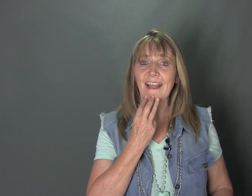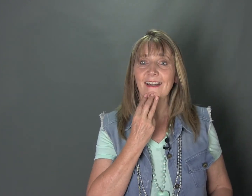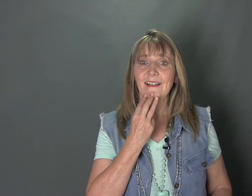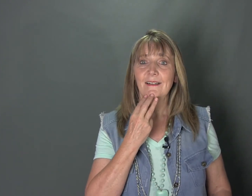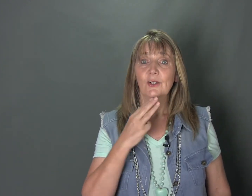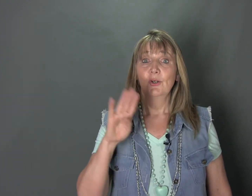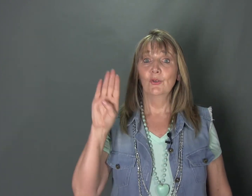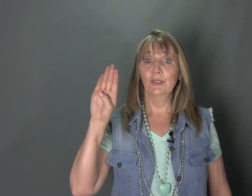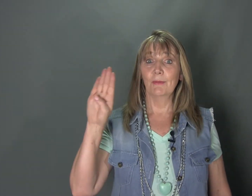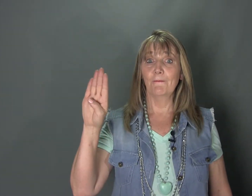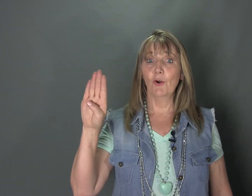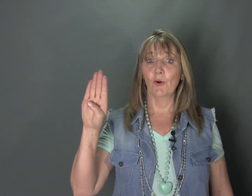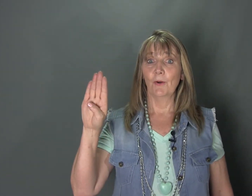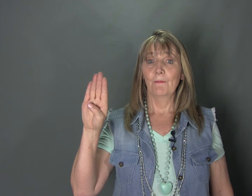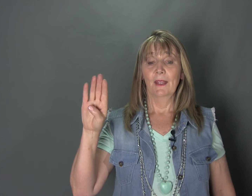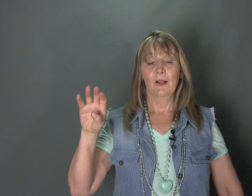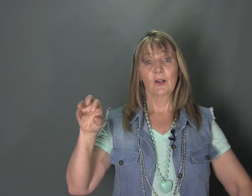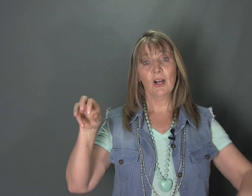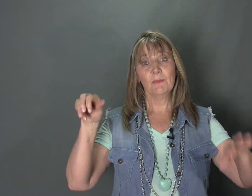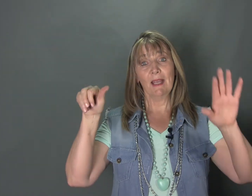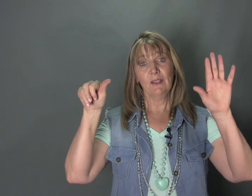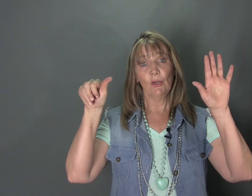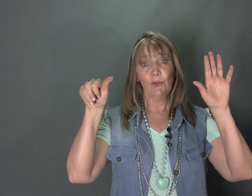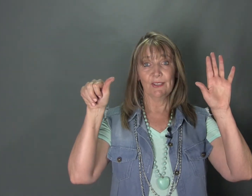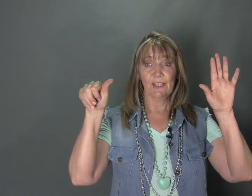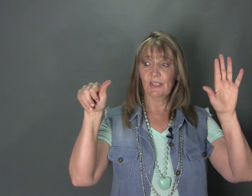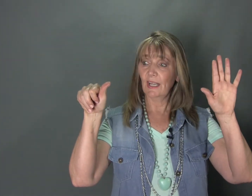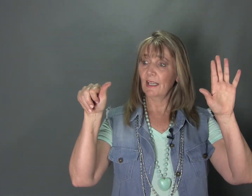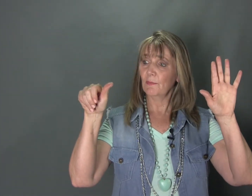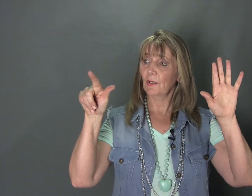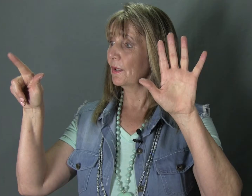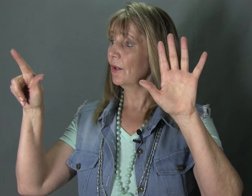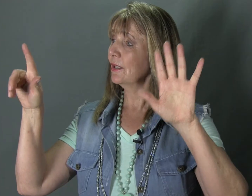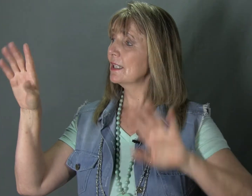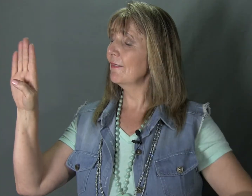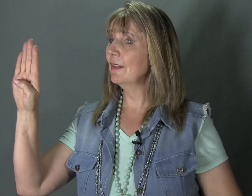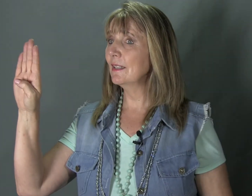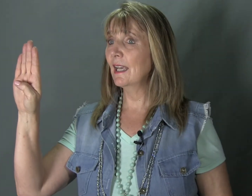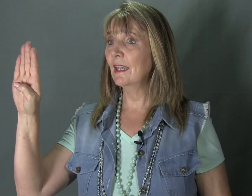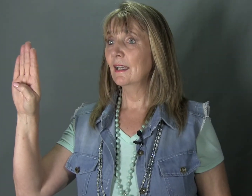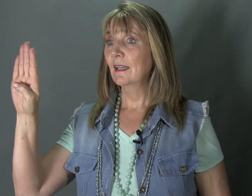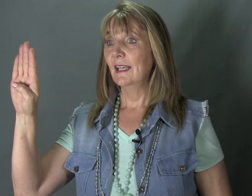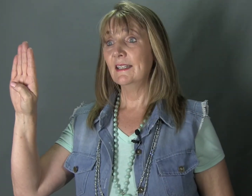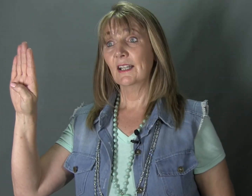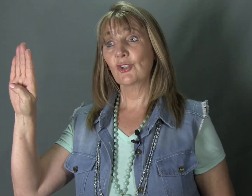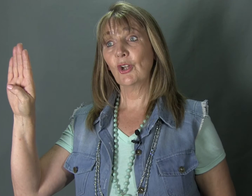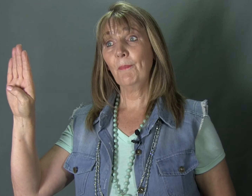vain. Rule number four, God made the earth in six days but on the seventh day he said stop